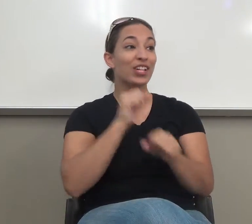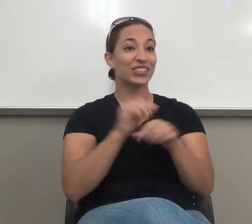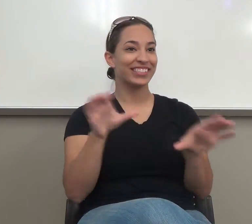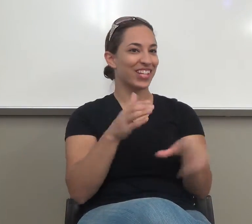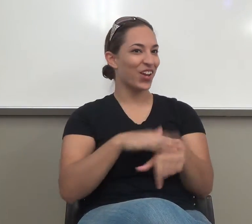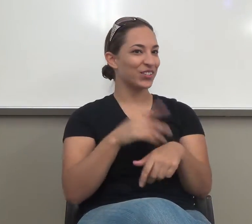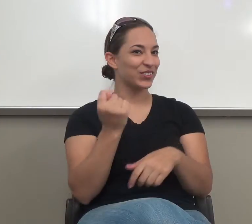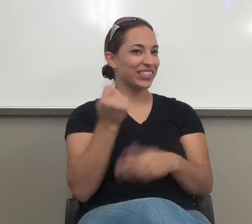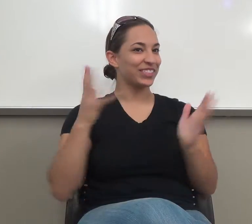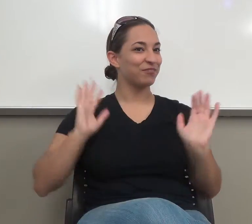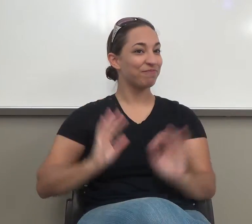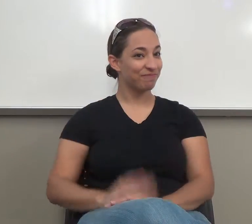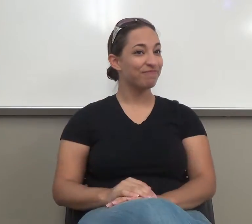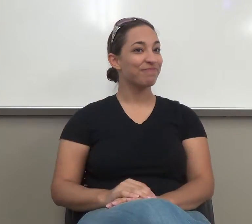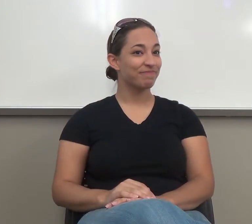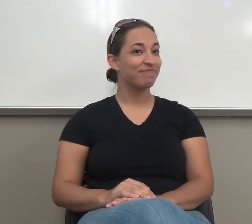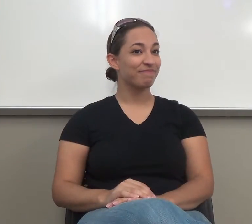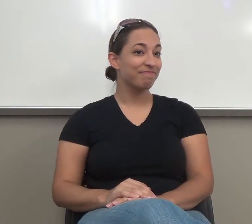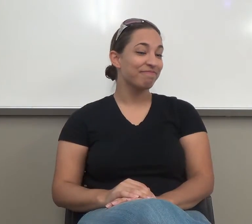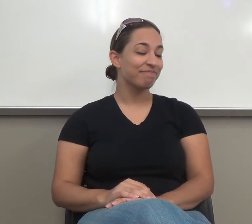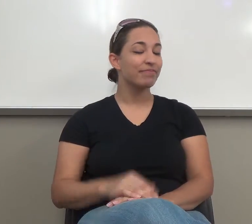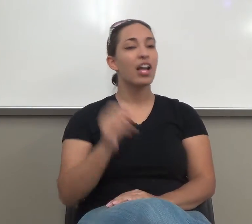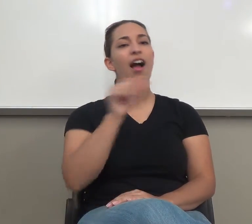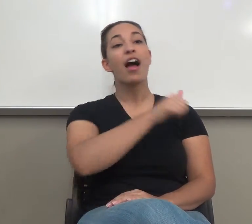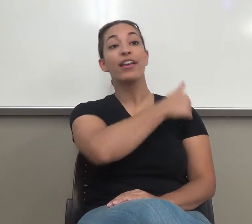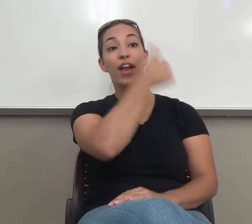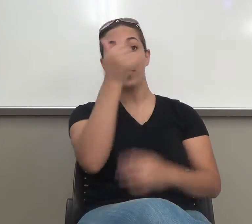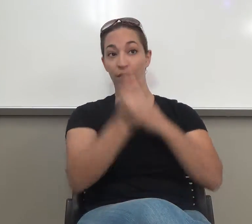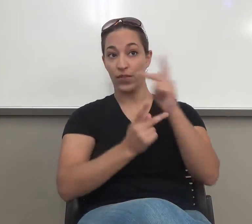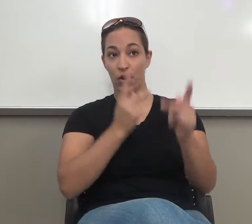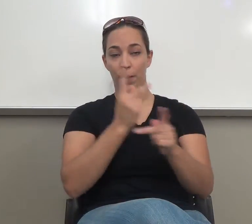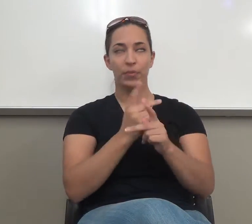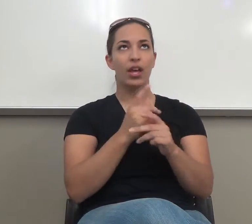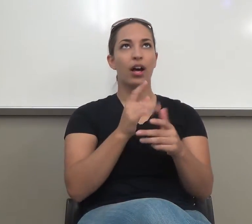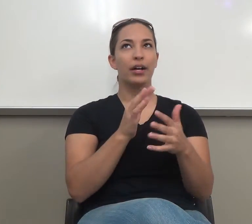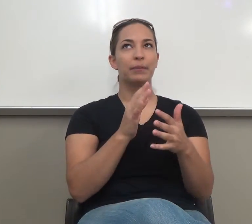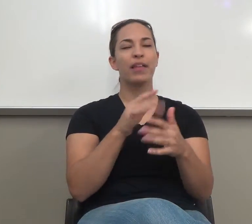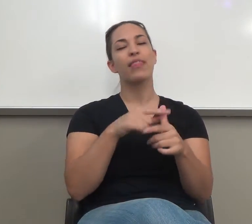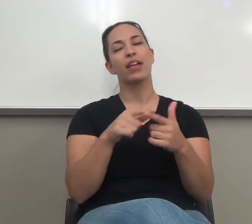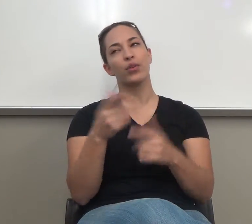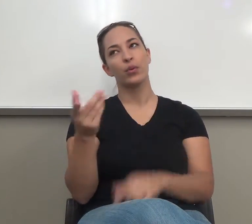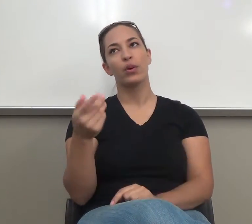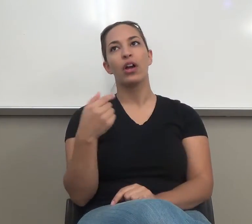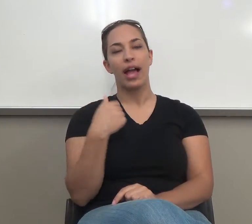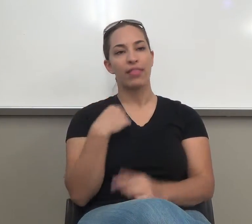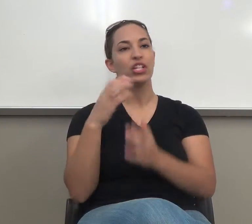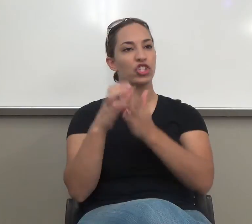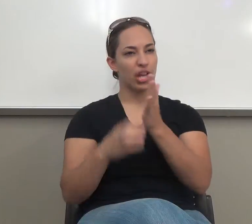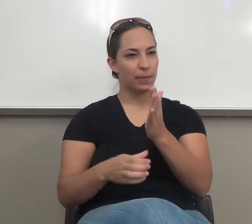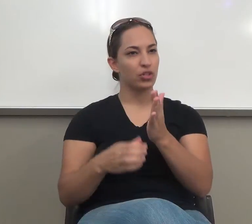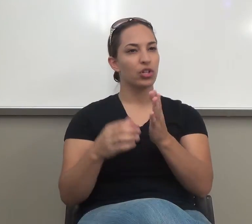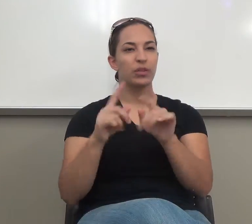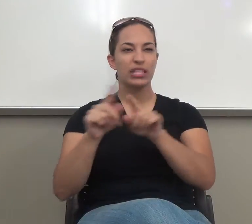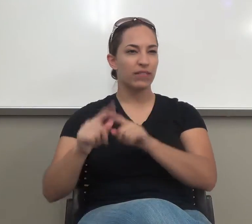Okay? Another form of pre-writing. And then you have the chapter that had all those different kinds of exercises.